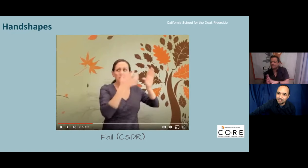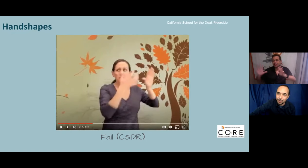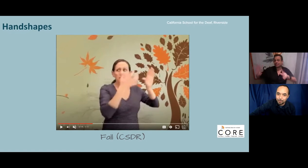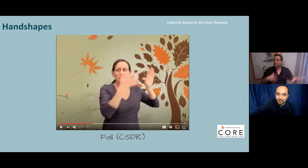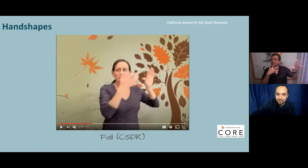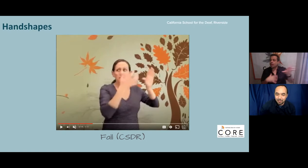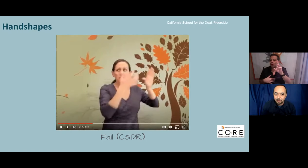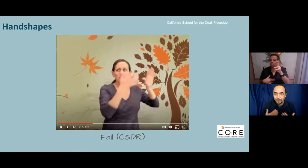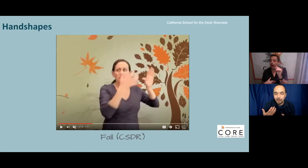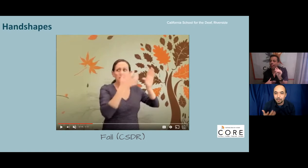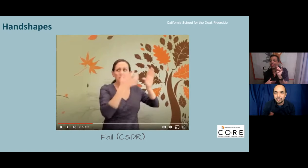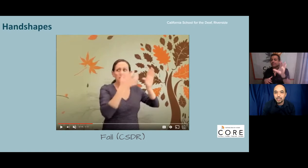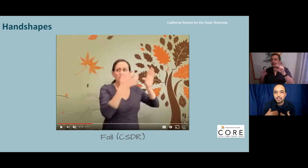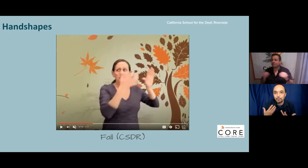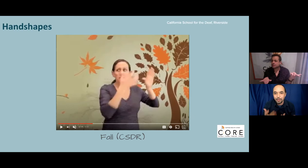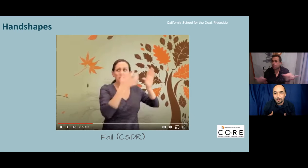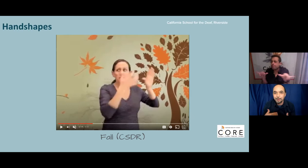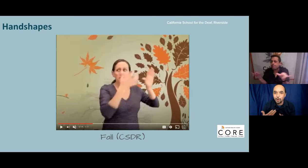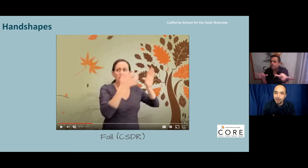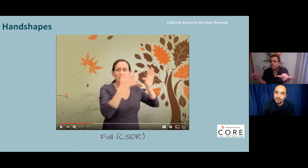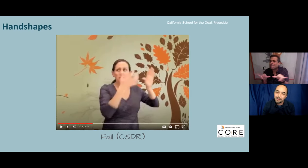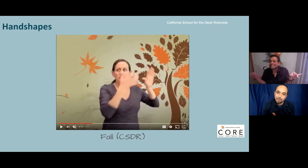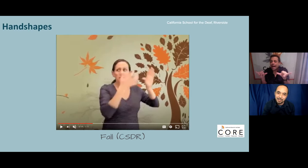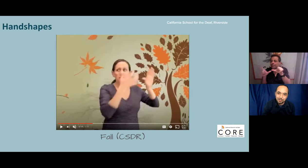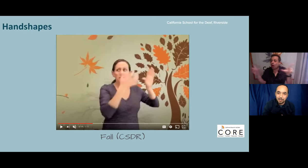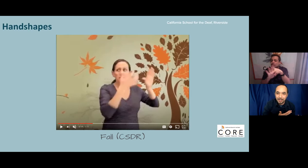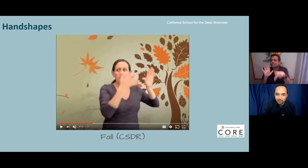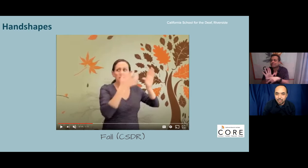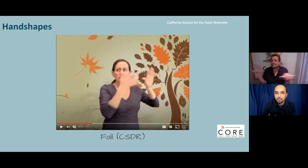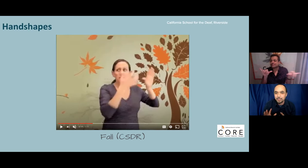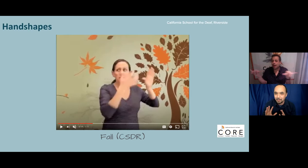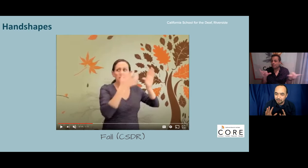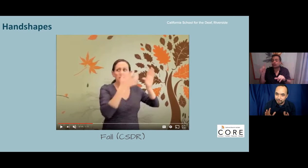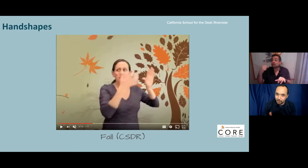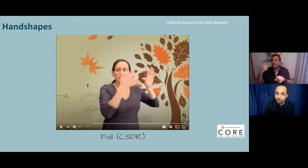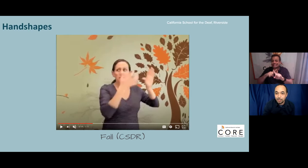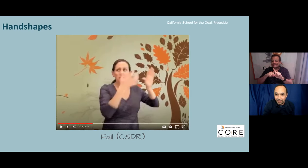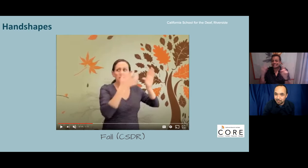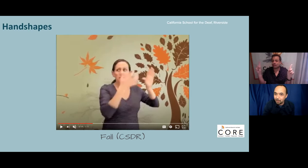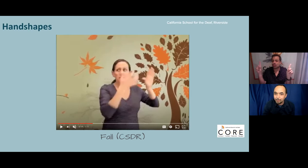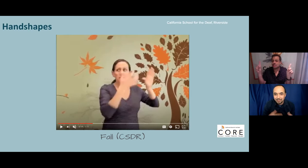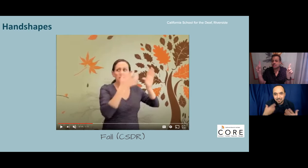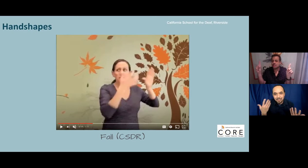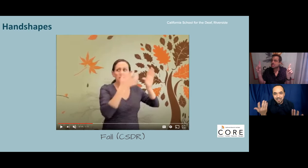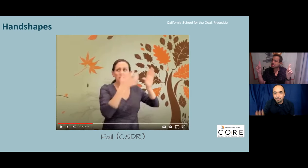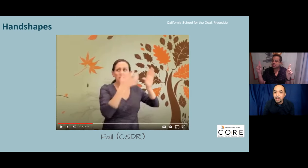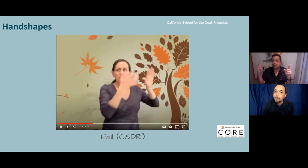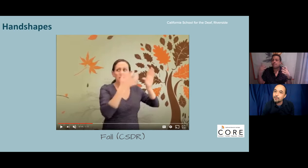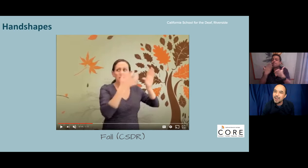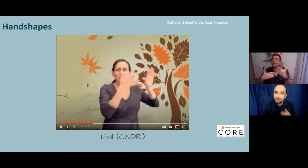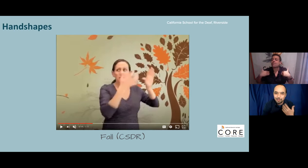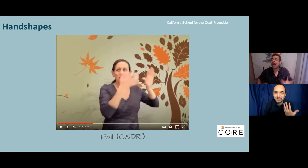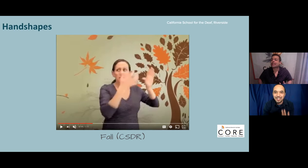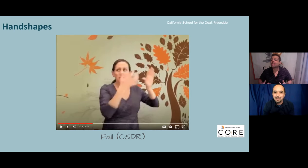it's not sound-based. It's a phonology and a rhythm and rhyming that's based on handshapes and the phonology of ASL. But it's the same